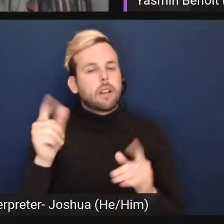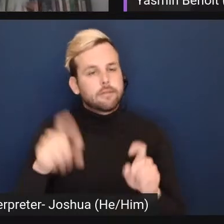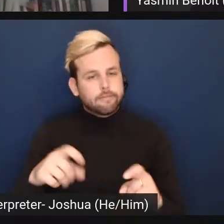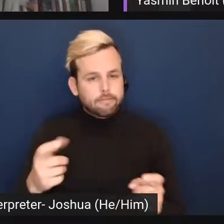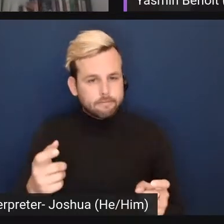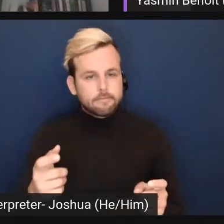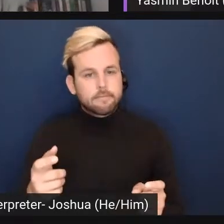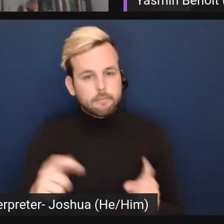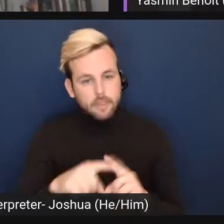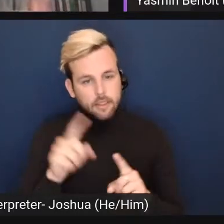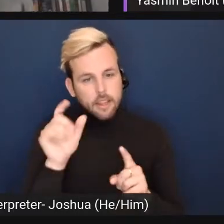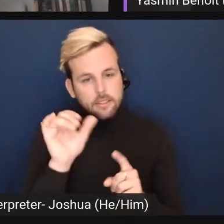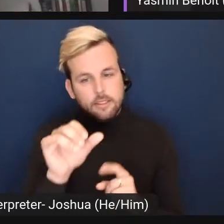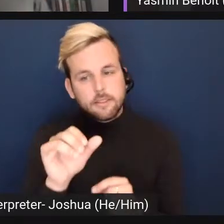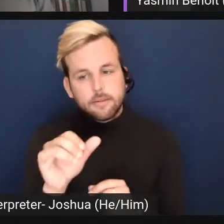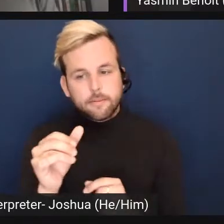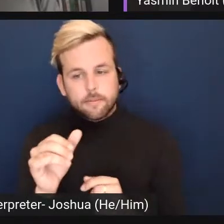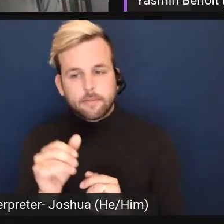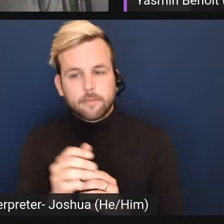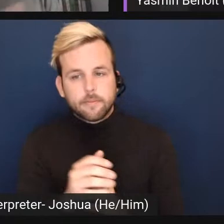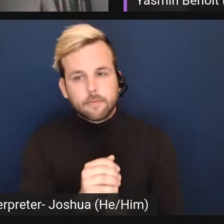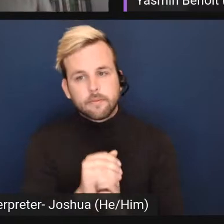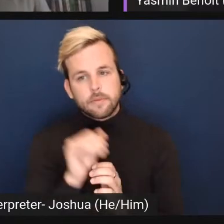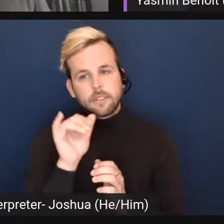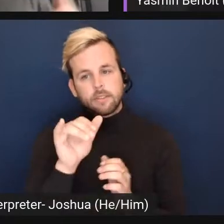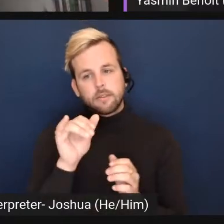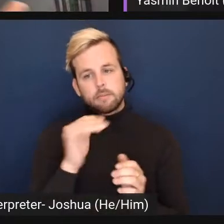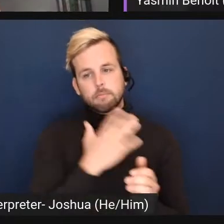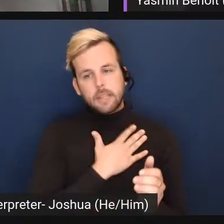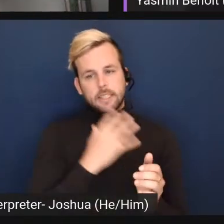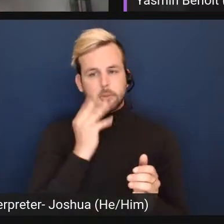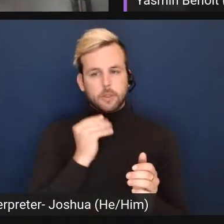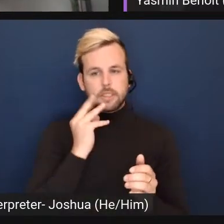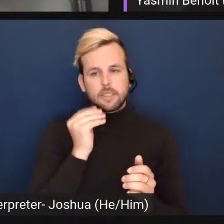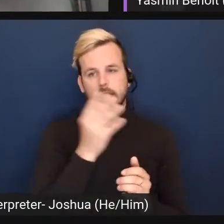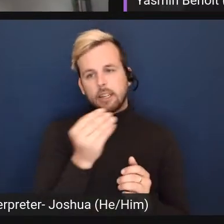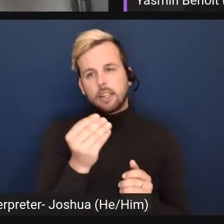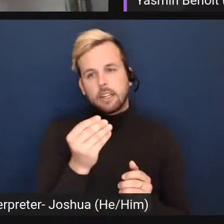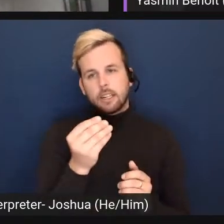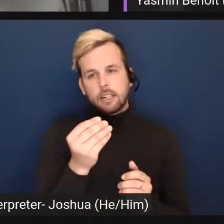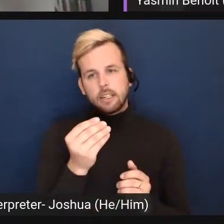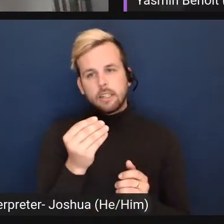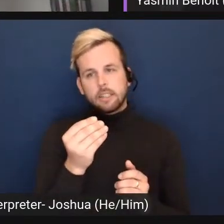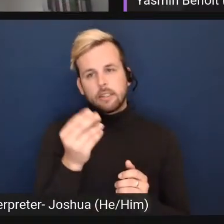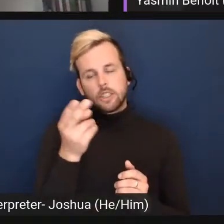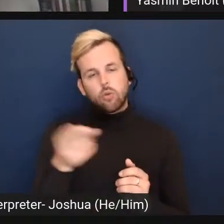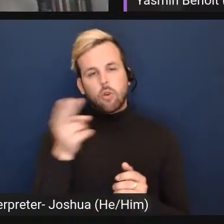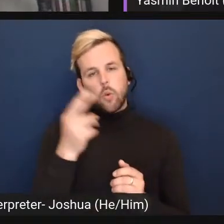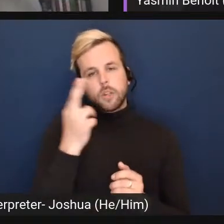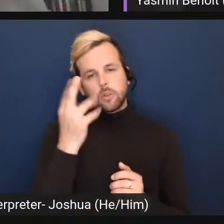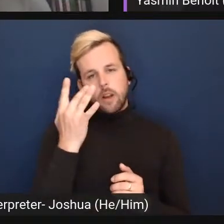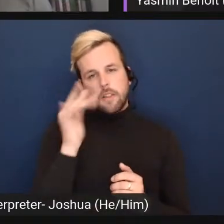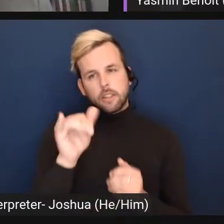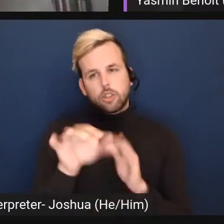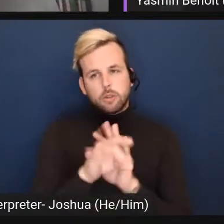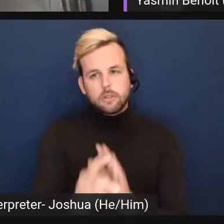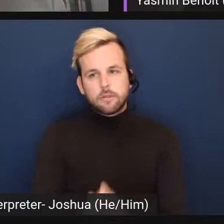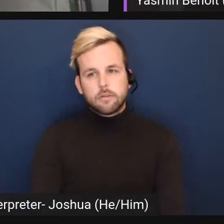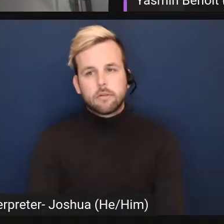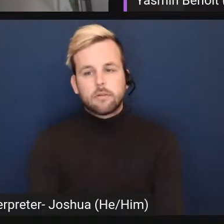that's sort of my experience and also the historical reason why that was chosen.